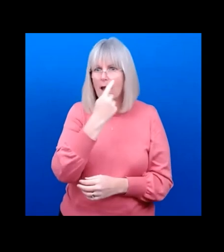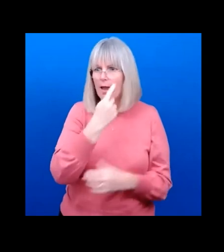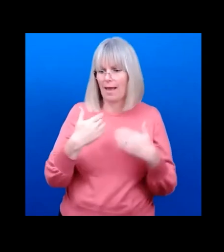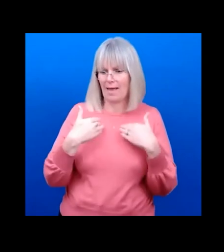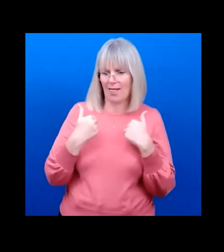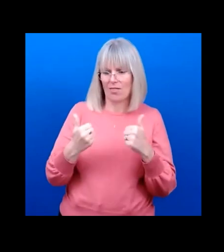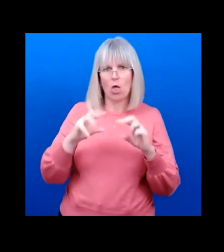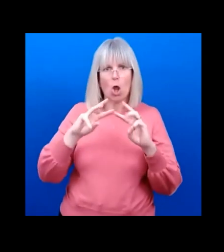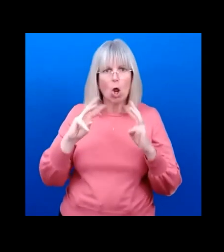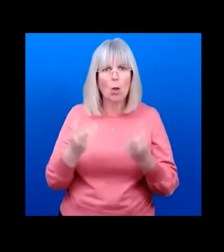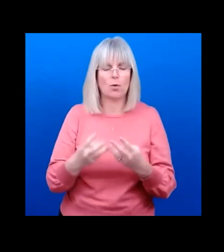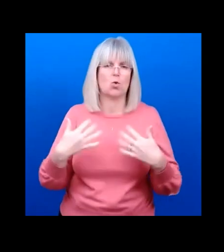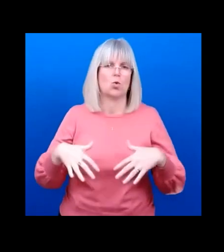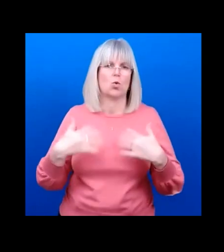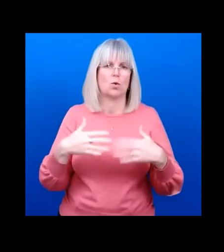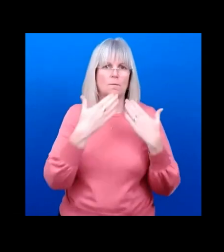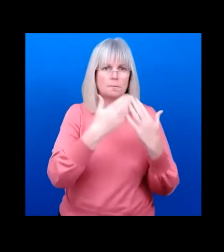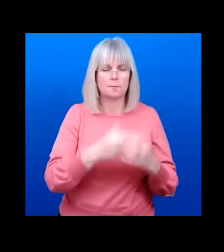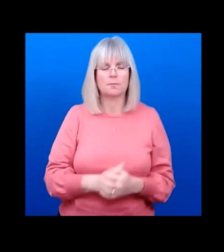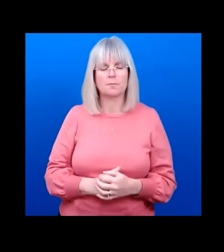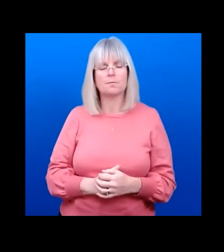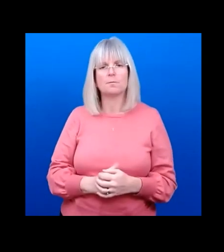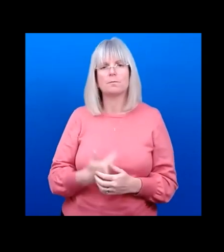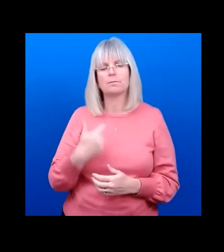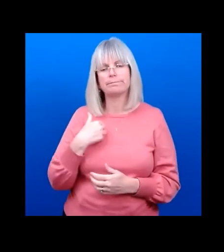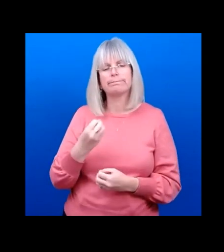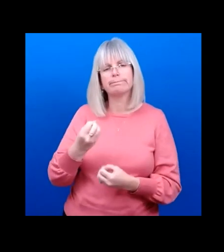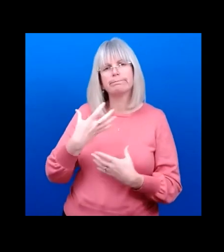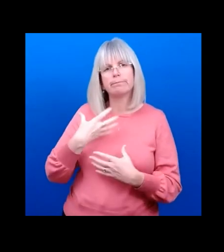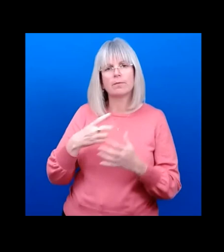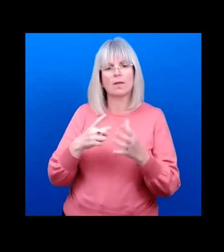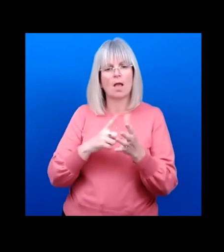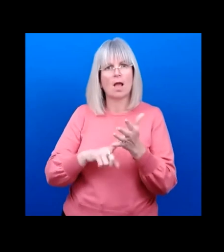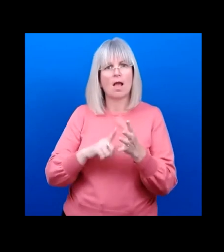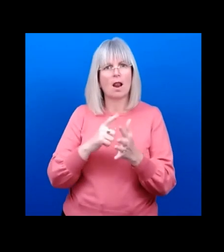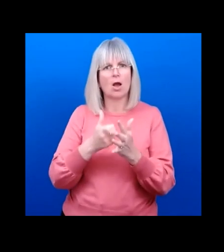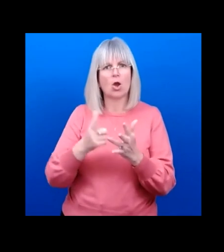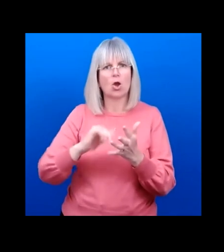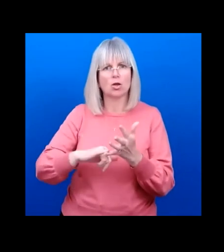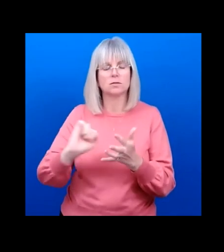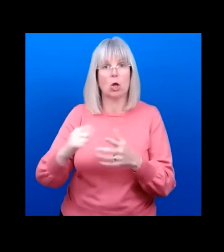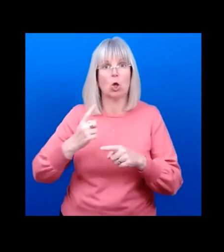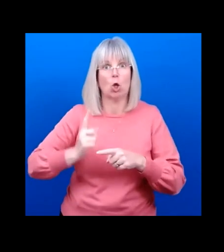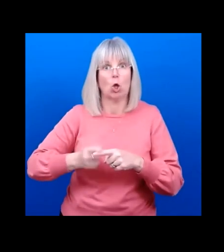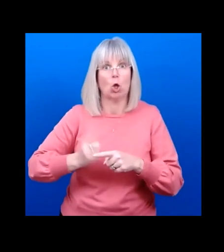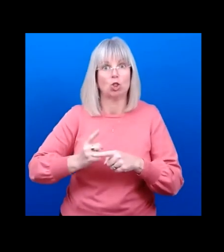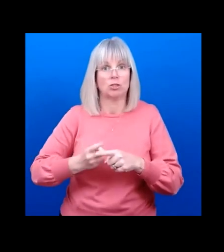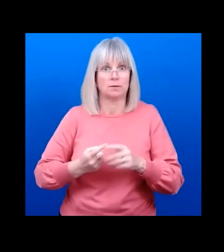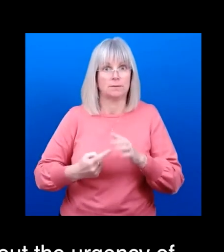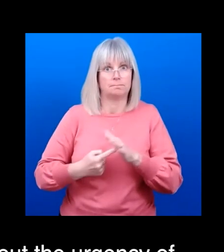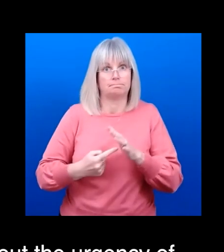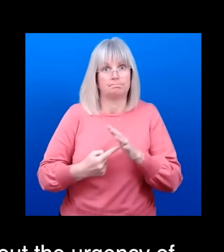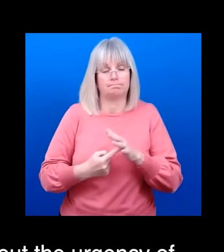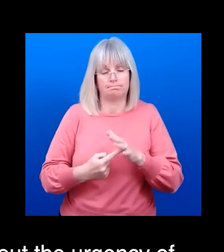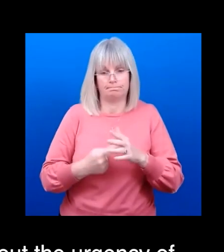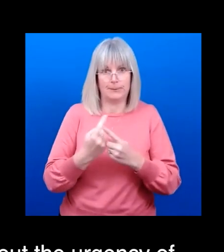We heard from Alarkos about the urgency of the issue. And in many respects, the